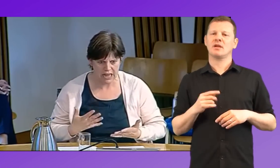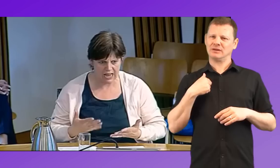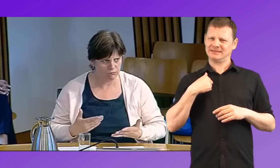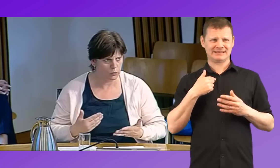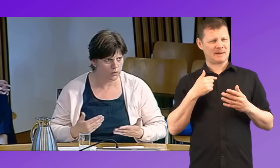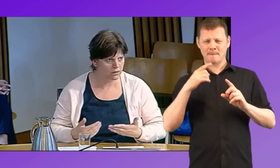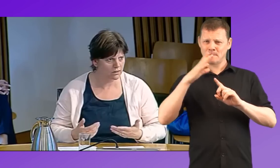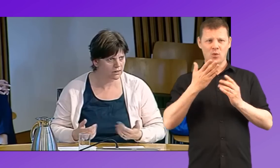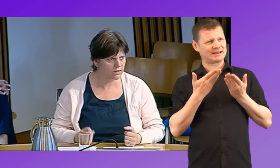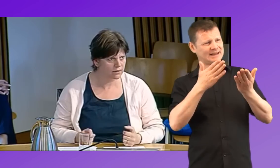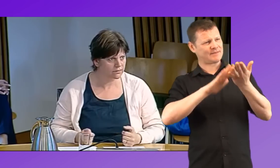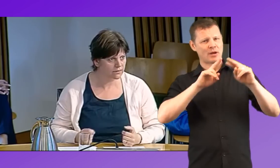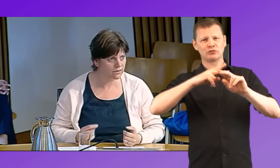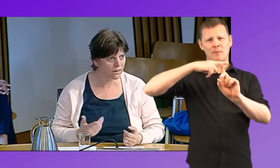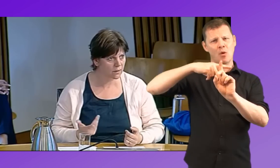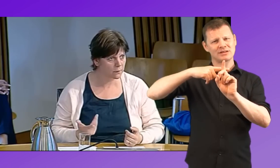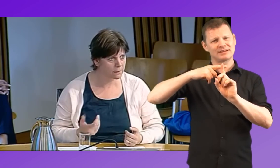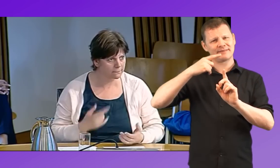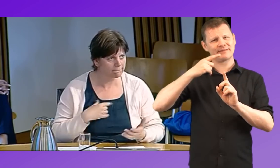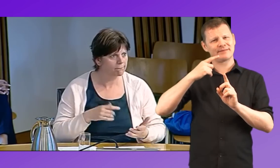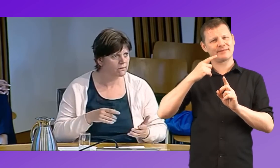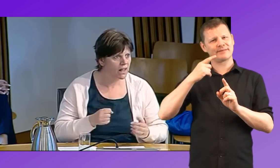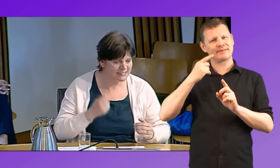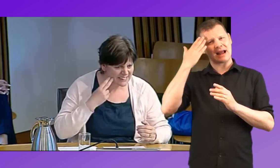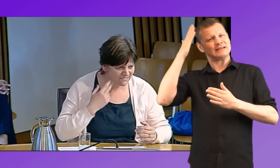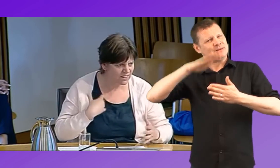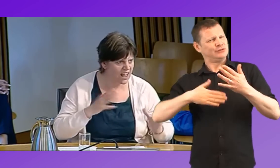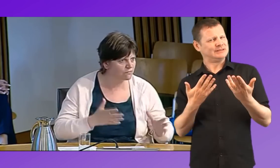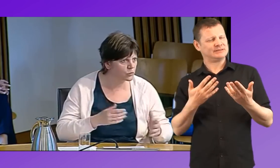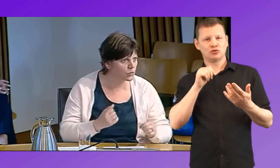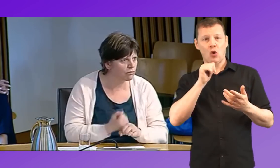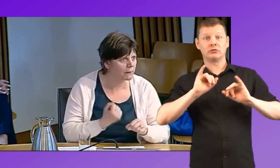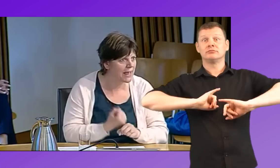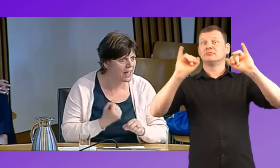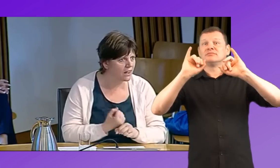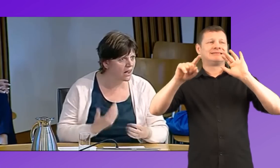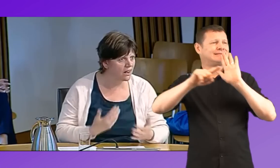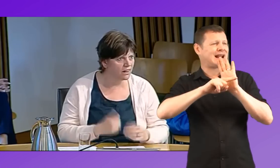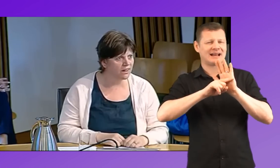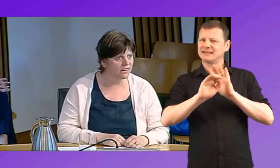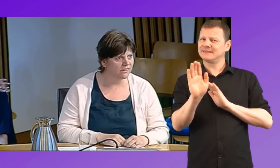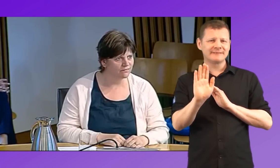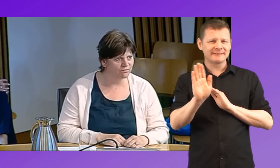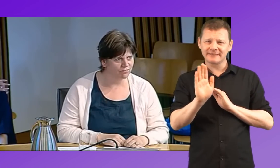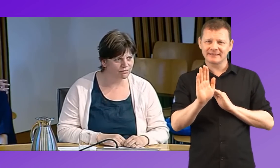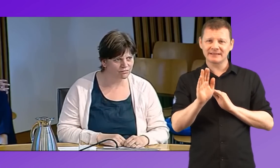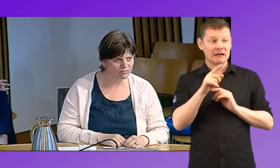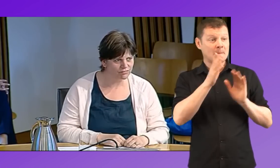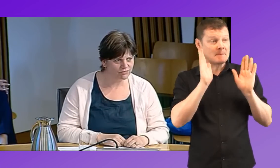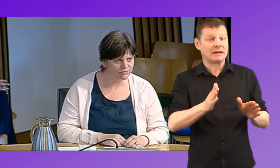parents this positive experience rather than, oh, dear, your child's deaf and everything's negative. Yeah. And to see it as something that necessarily needs to